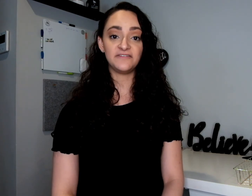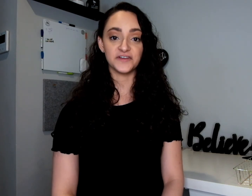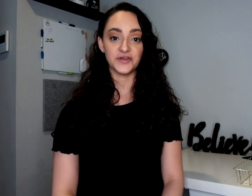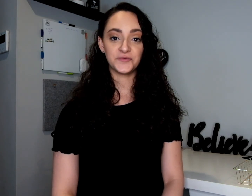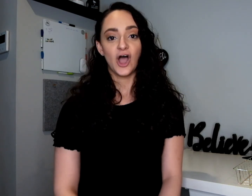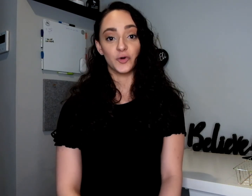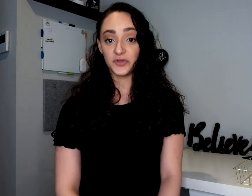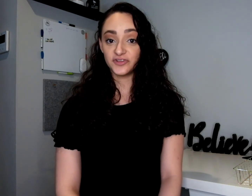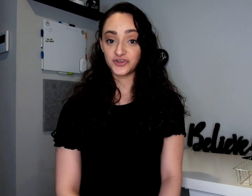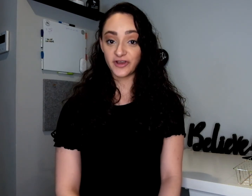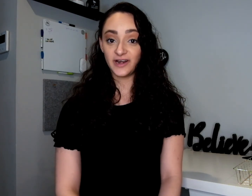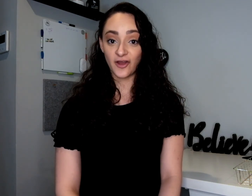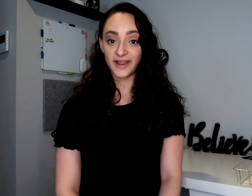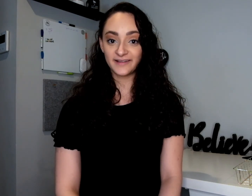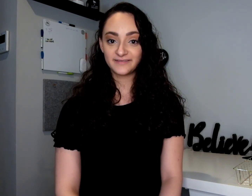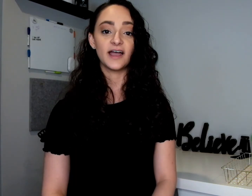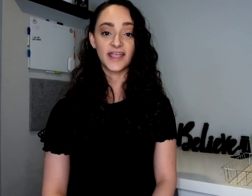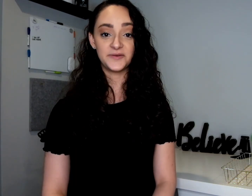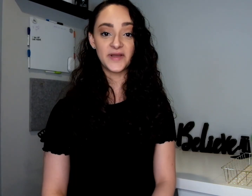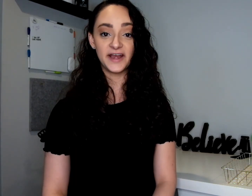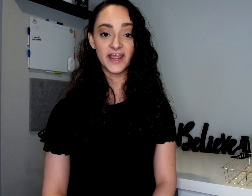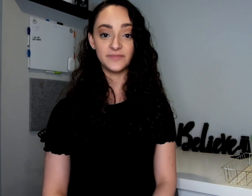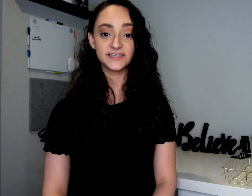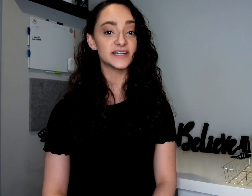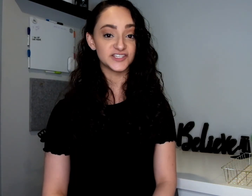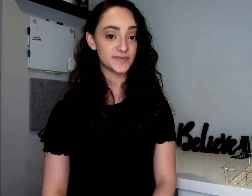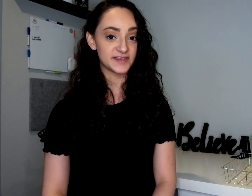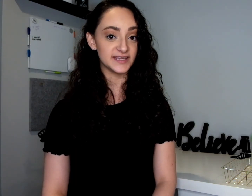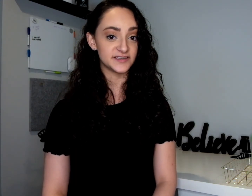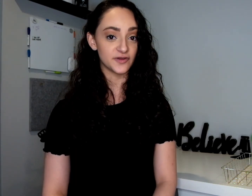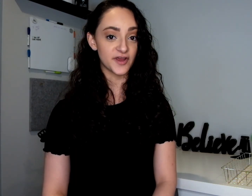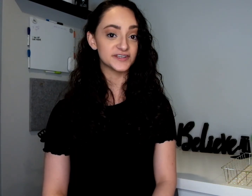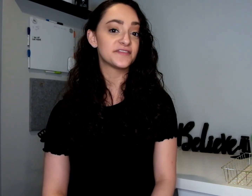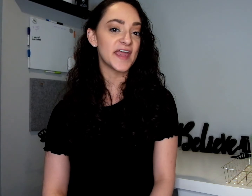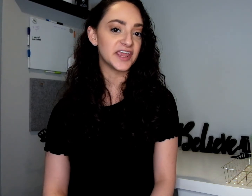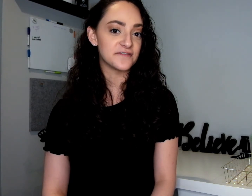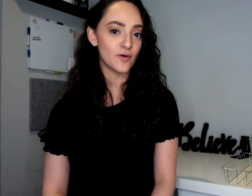for you. Hope you enjoyed learning. Again my name is Elizabeth Lisey Ramirez and thank you for watching.